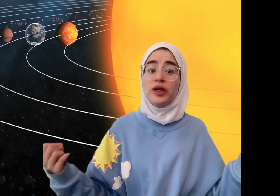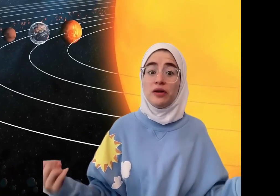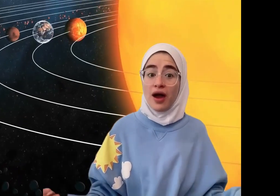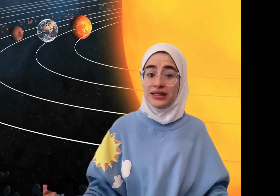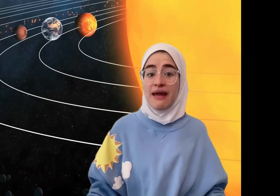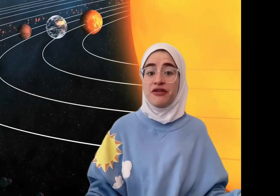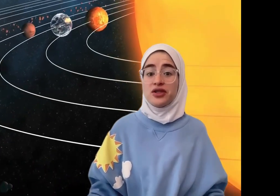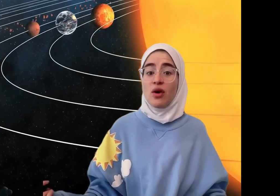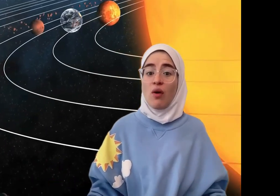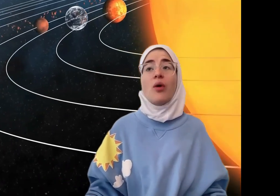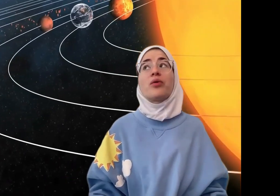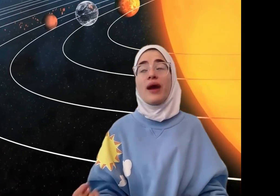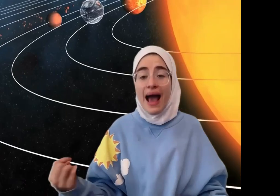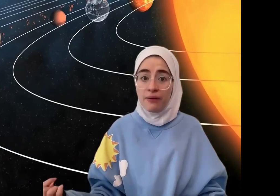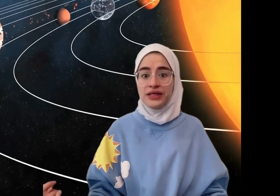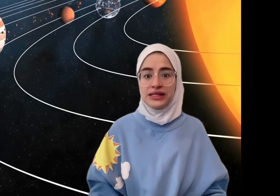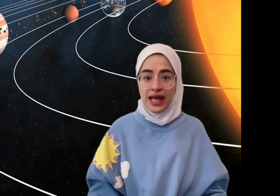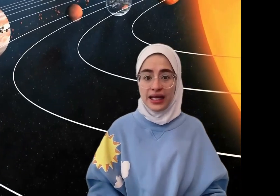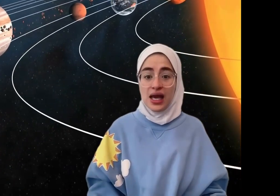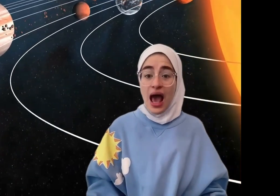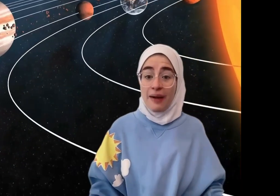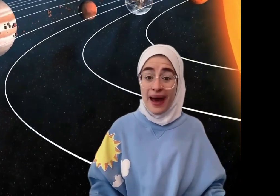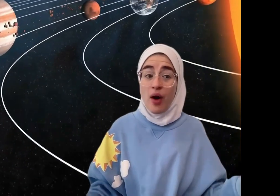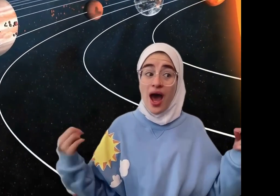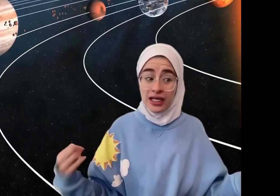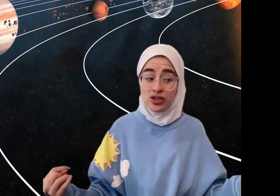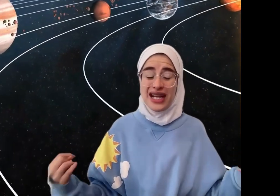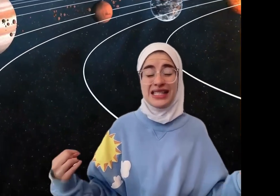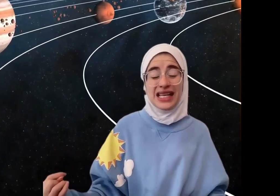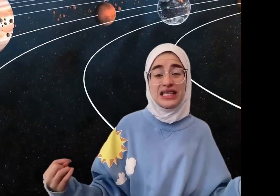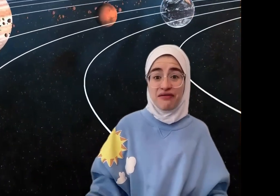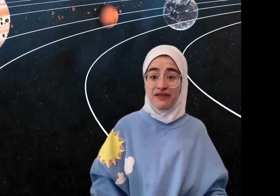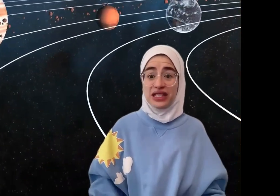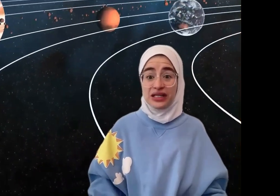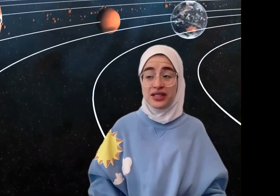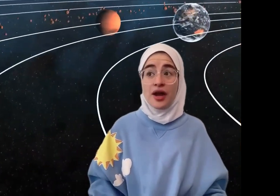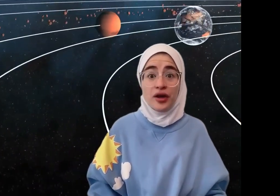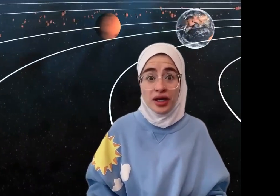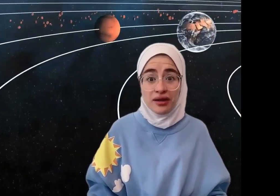long time for it to go around the sun. About 165 years on Earth.